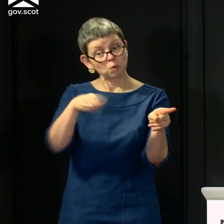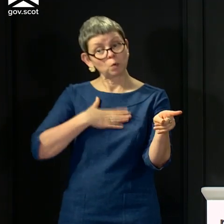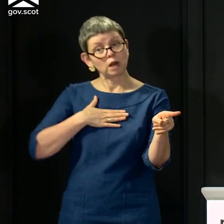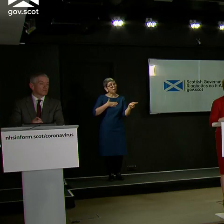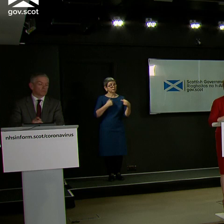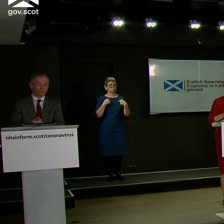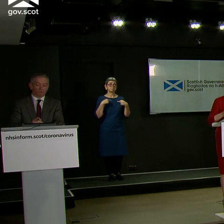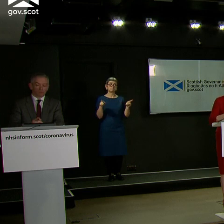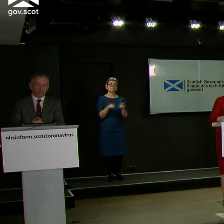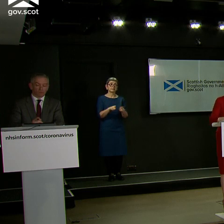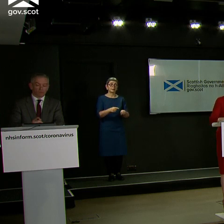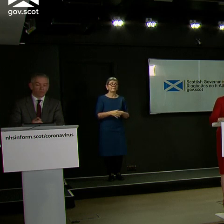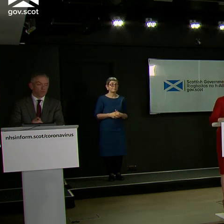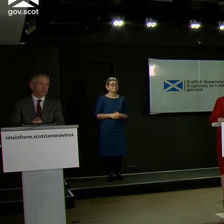share.